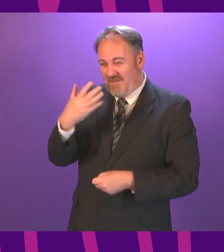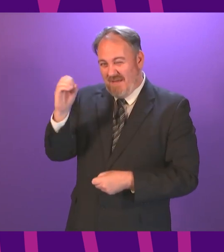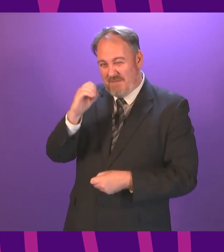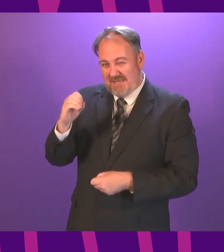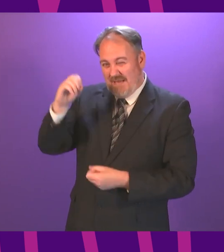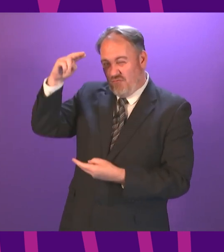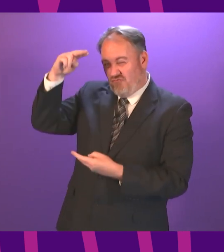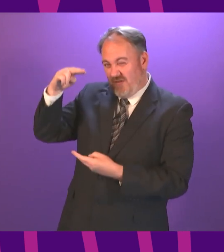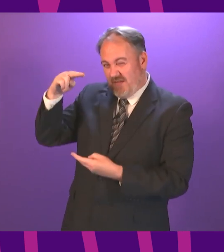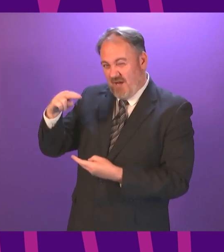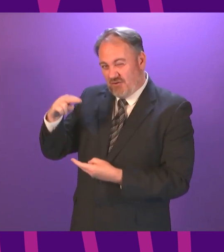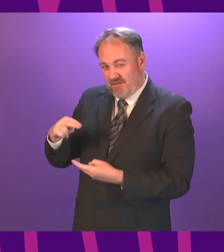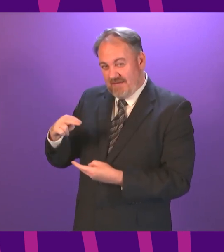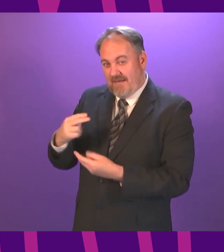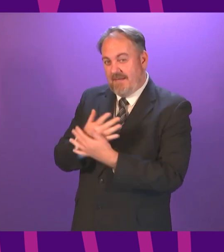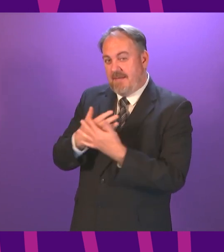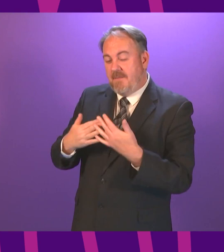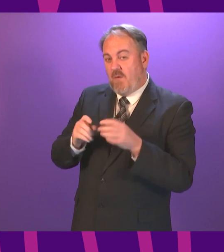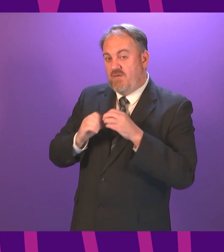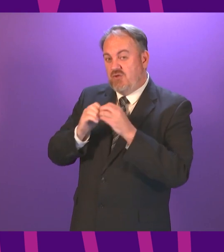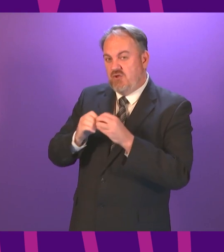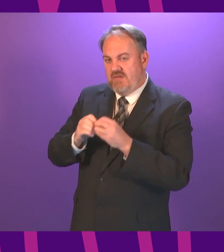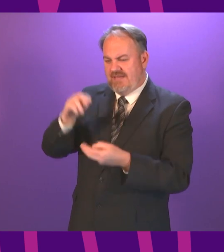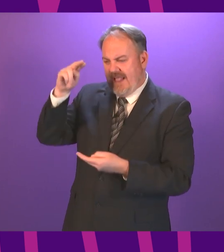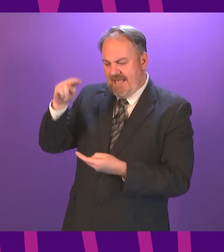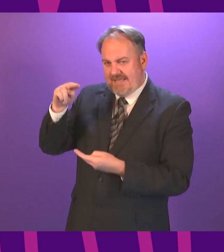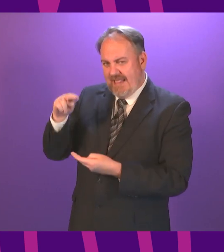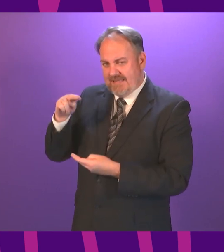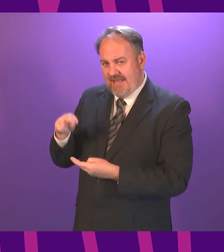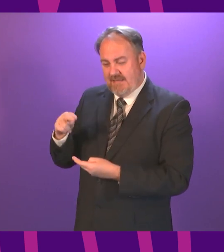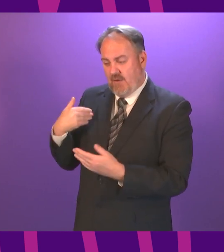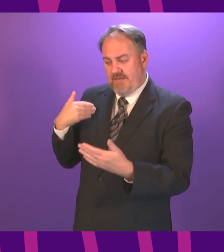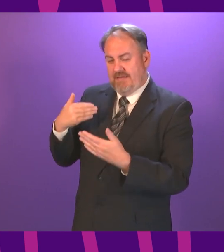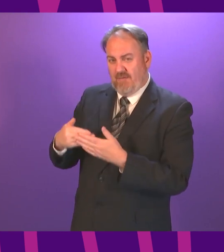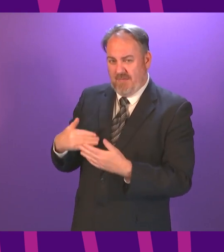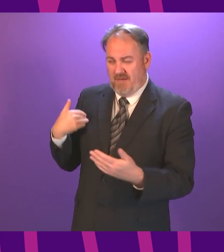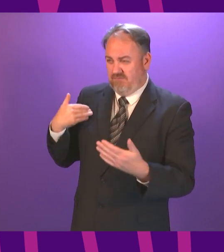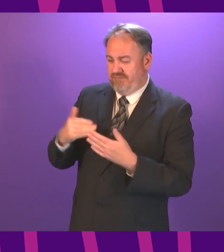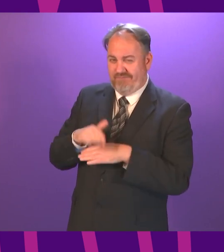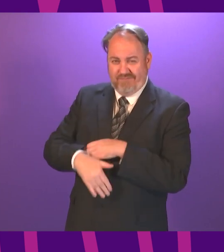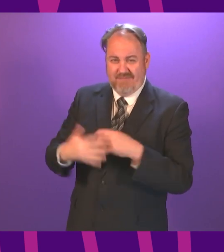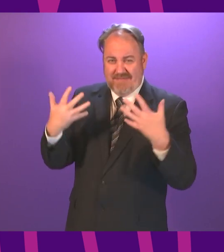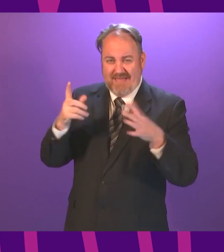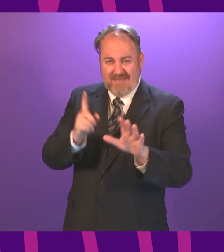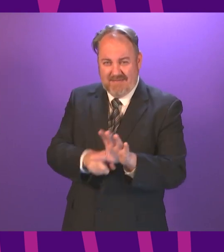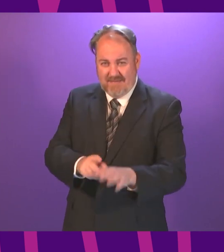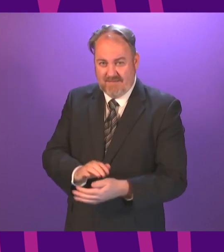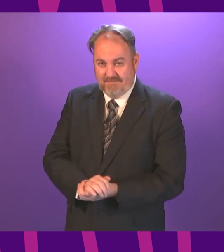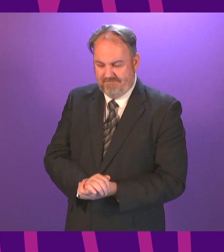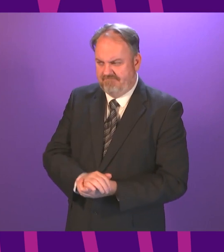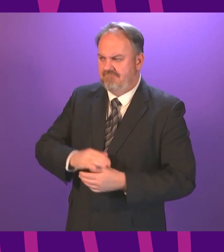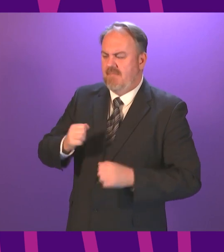reduction in college student numbers since his government first came into power? Minister. Well,